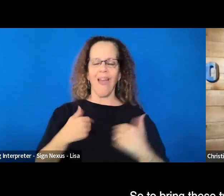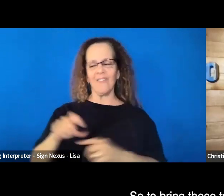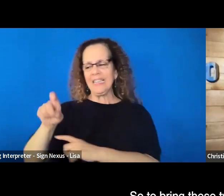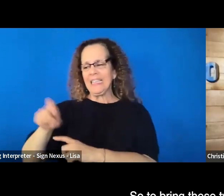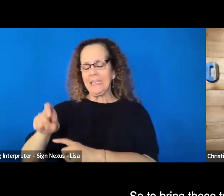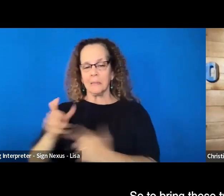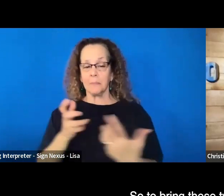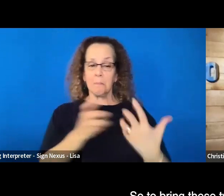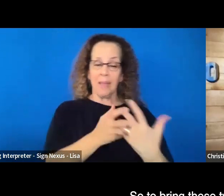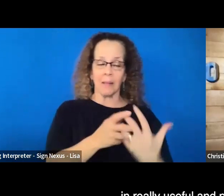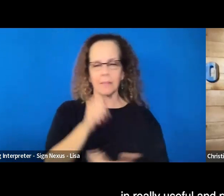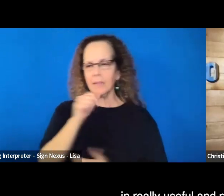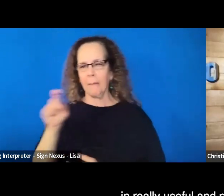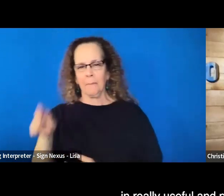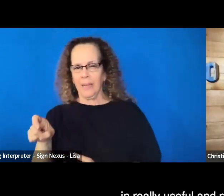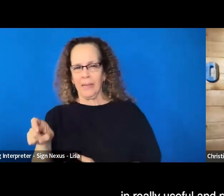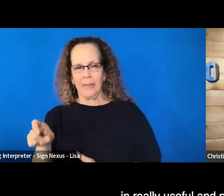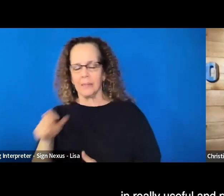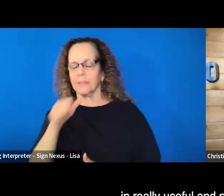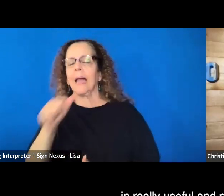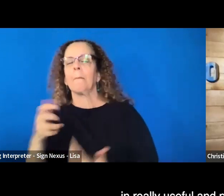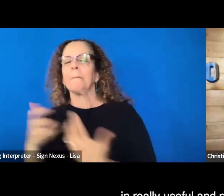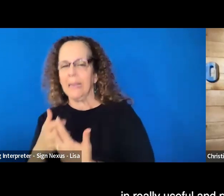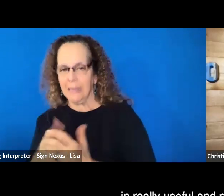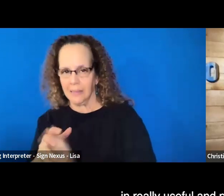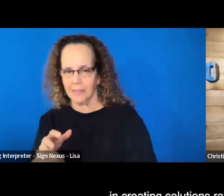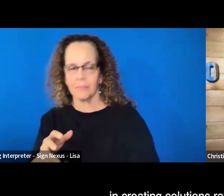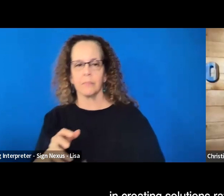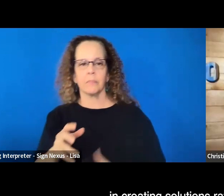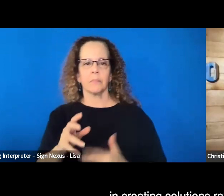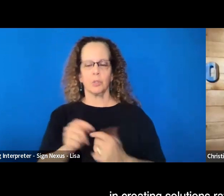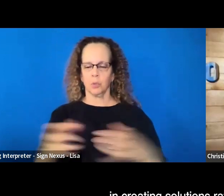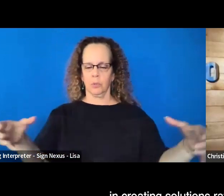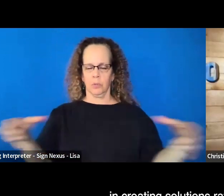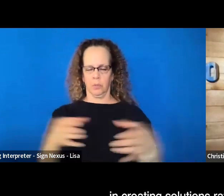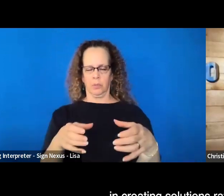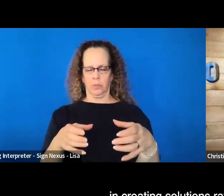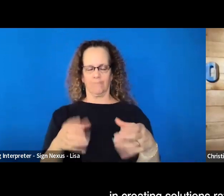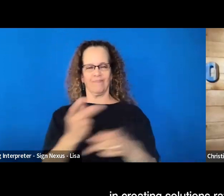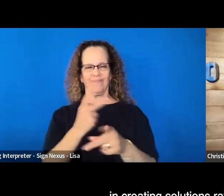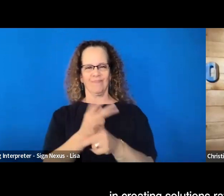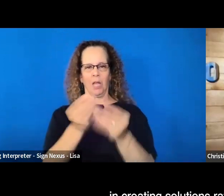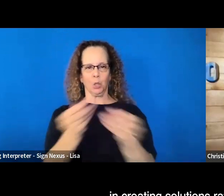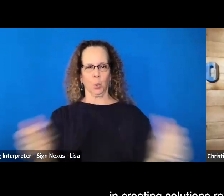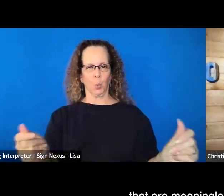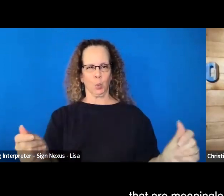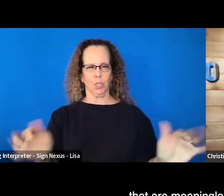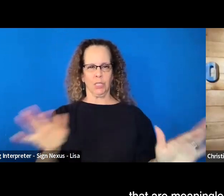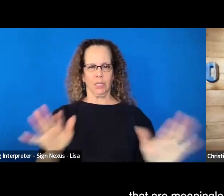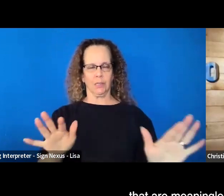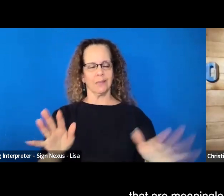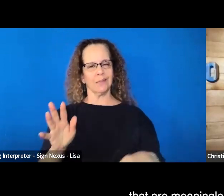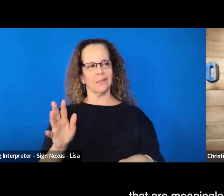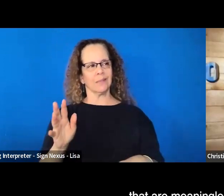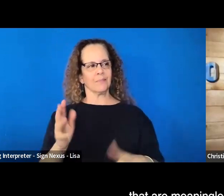So to bring these two together in really useful and practical ways in creating solutions rather than things that